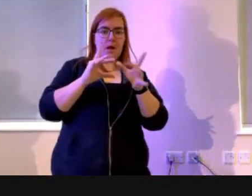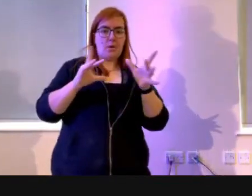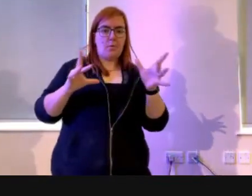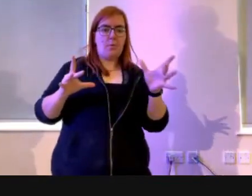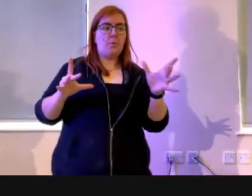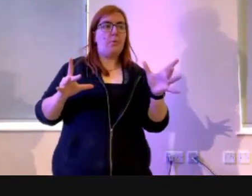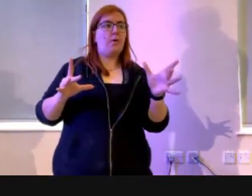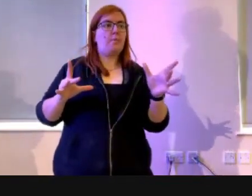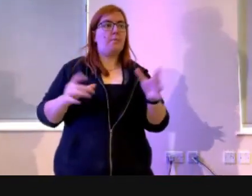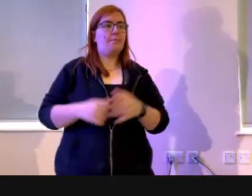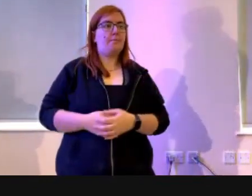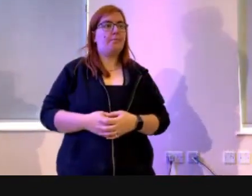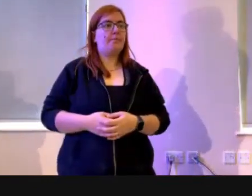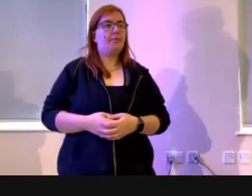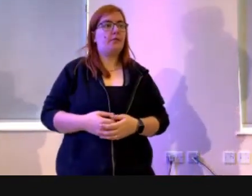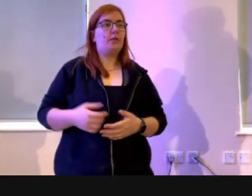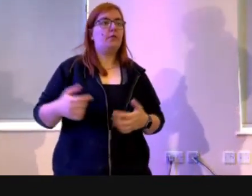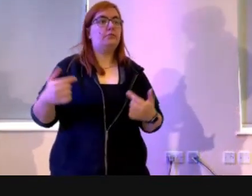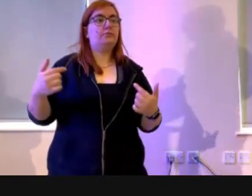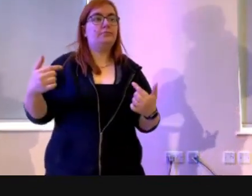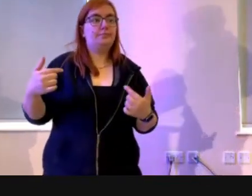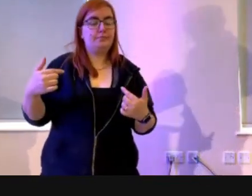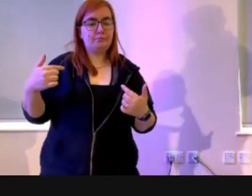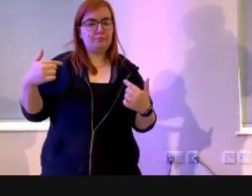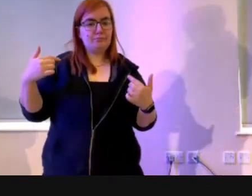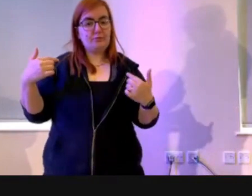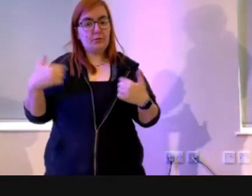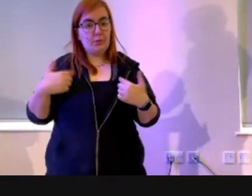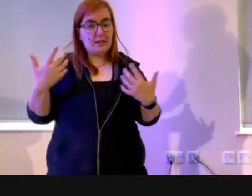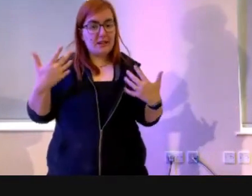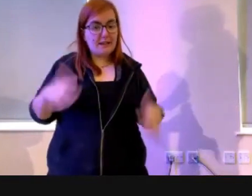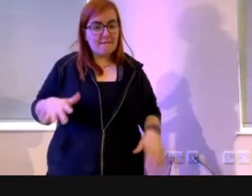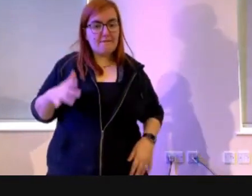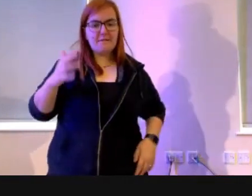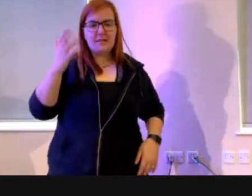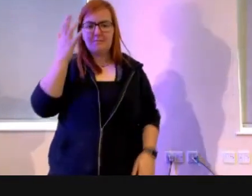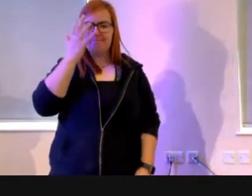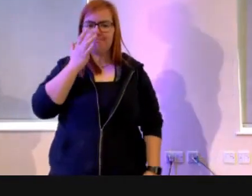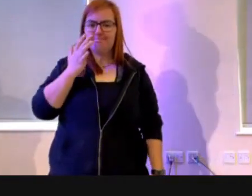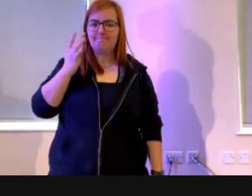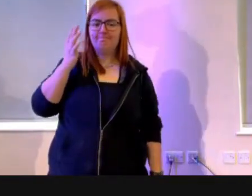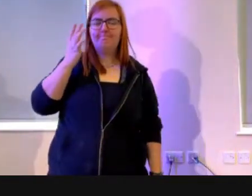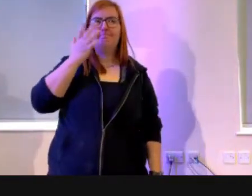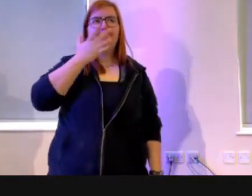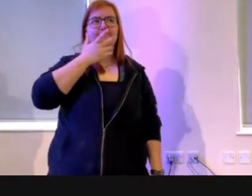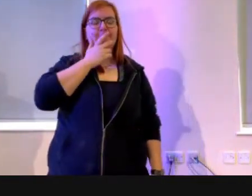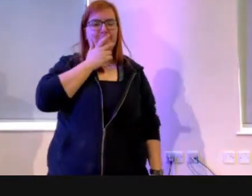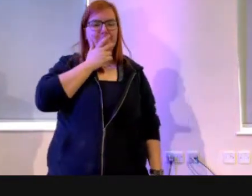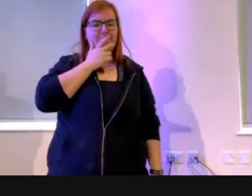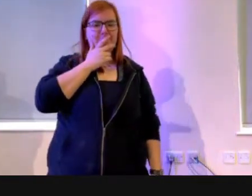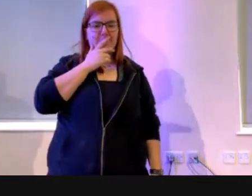And we're left with a thought. What do we do